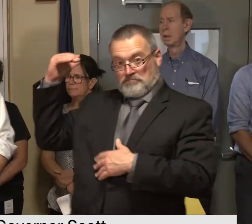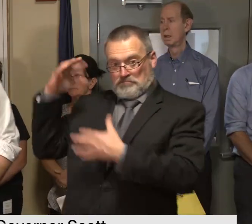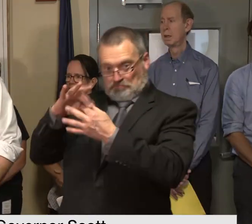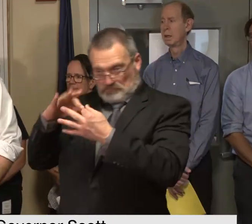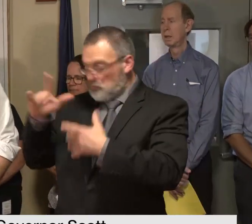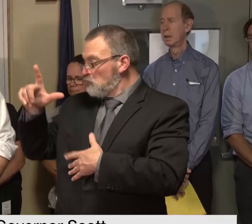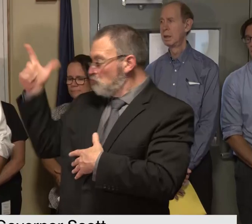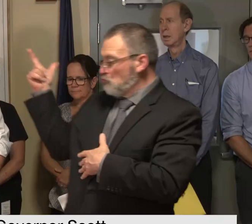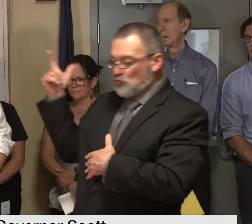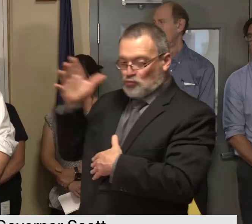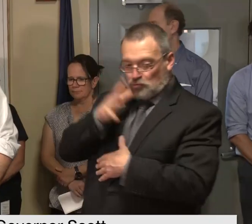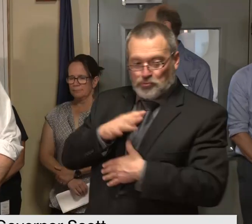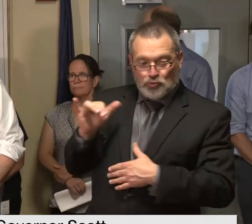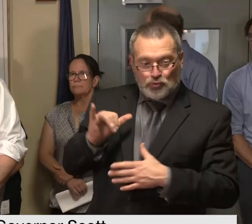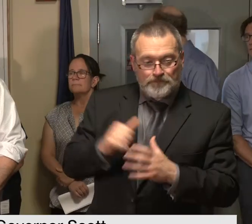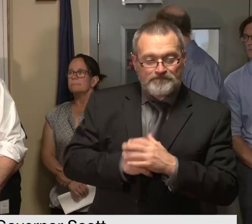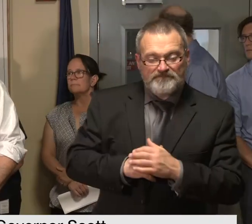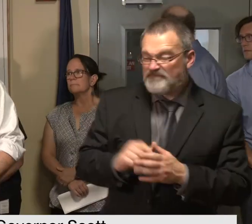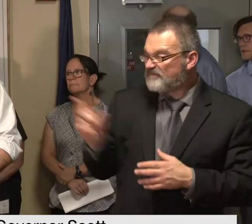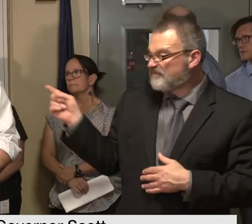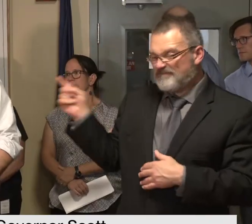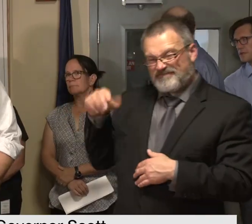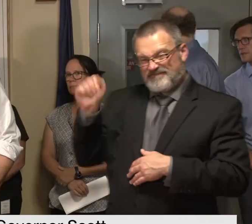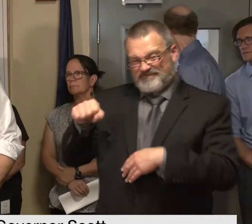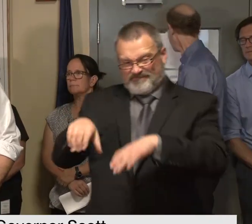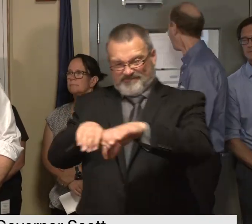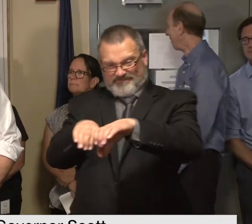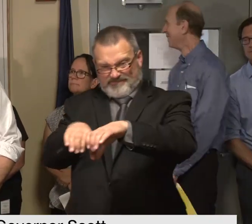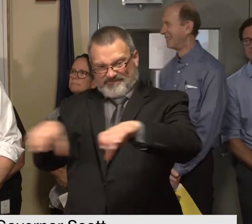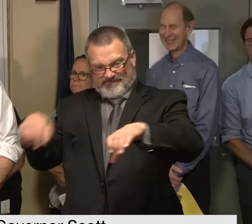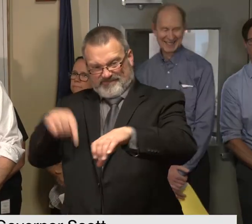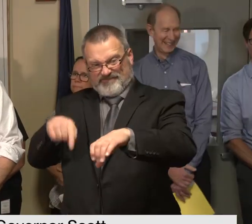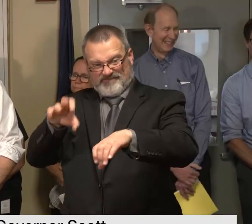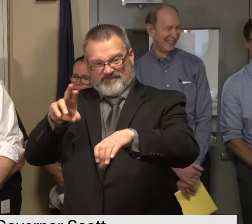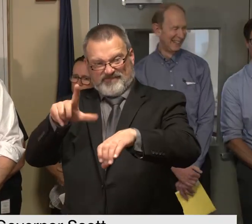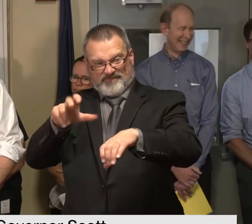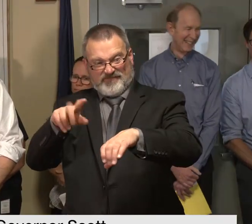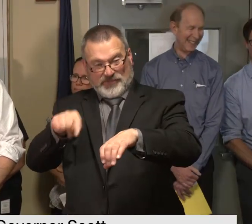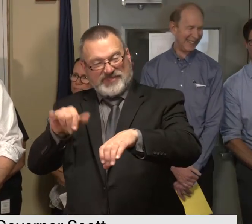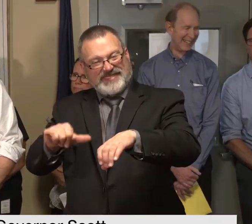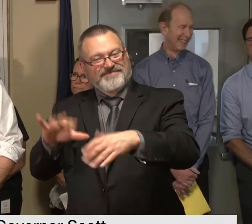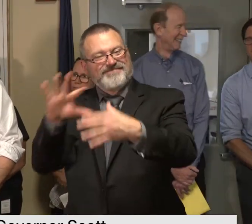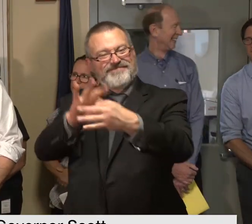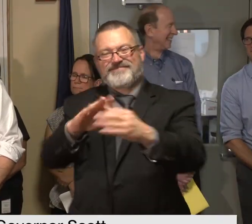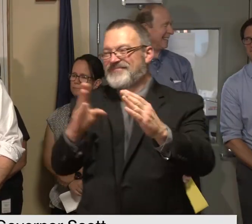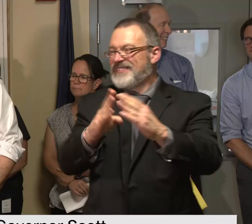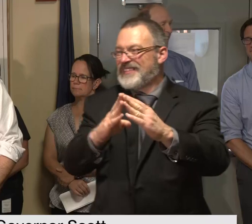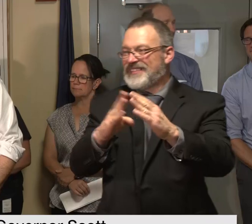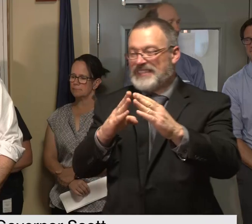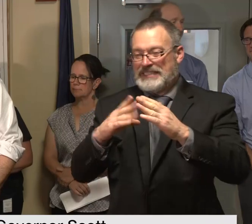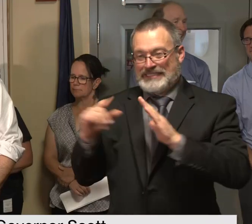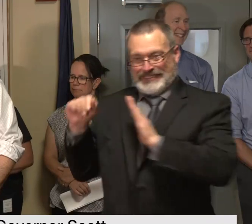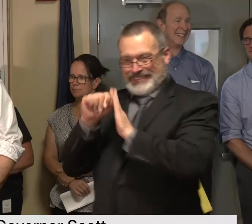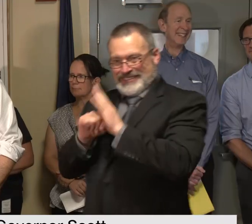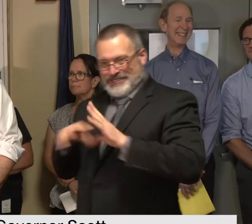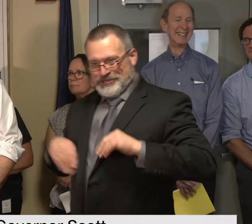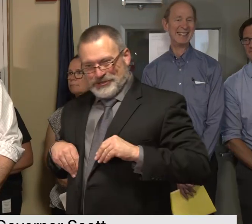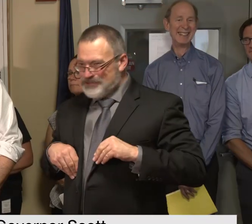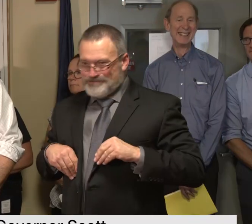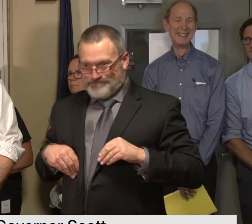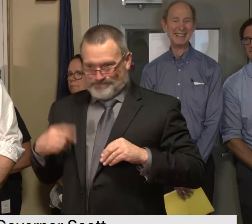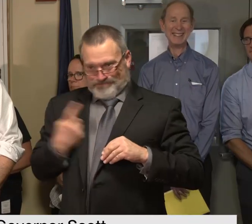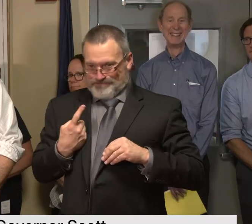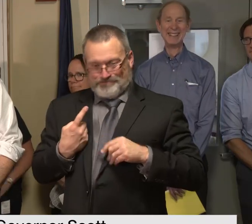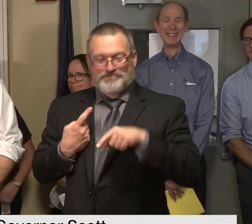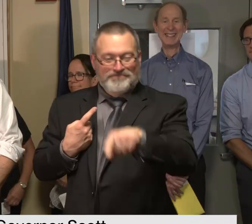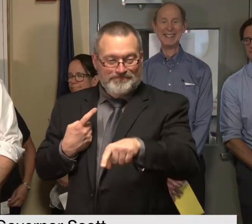you're right culverts are one of our biggest problems and not just for the state but for towns speaking for v trans we